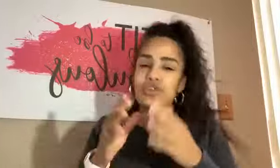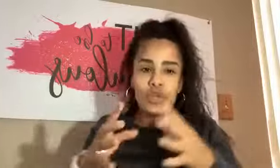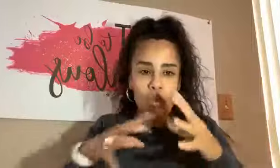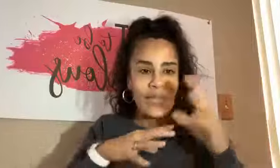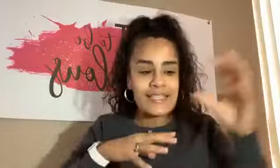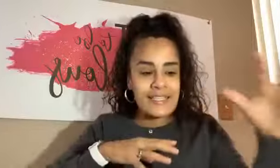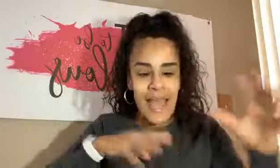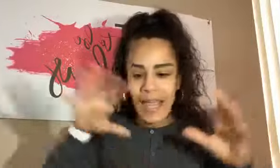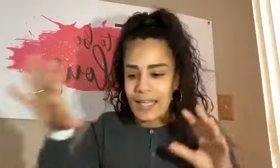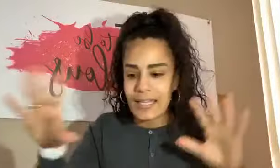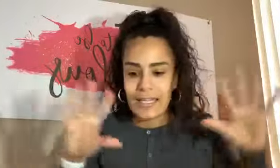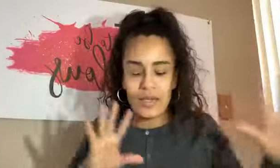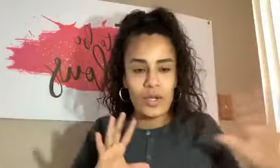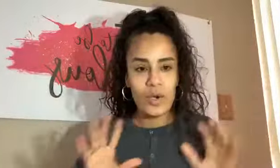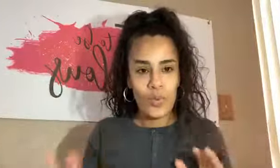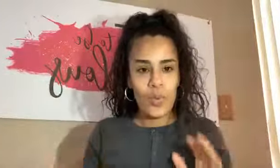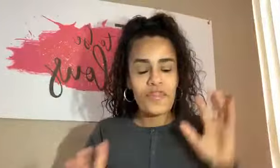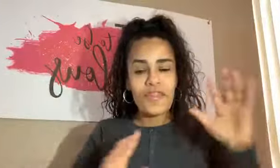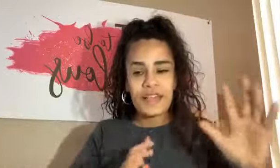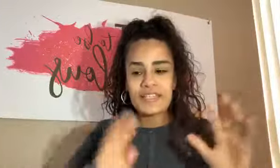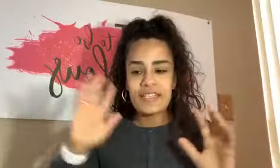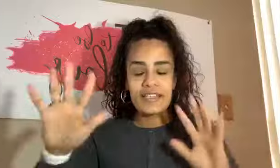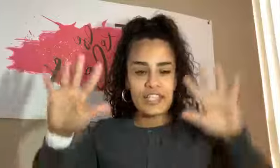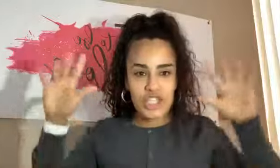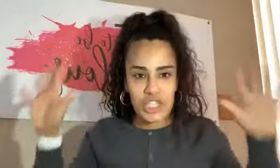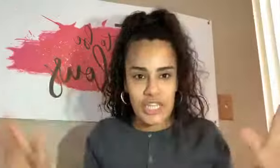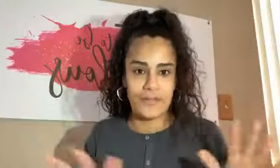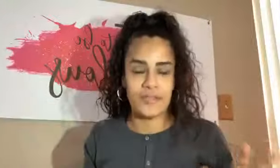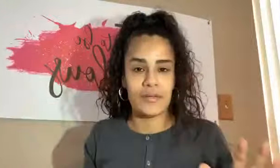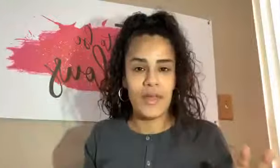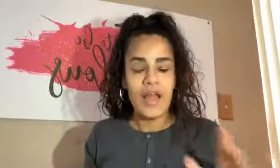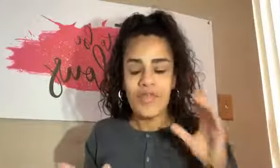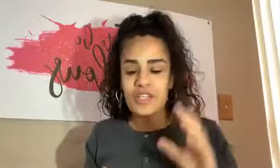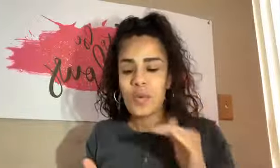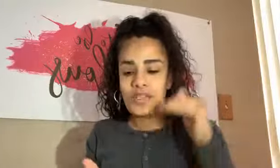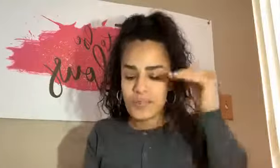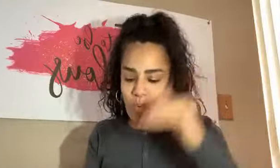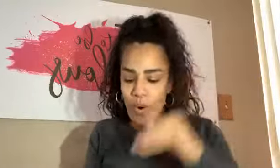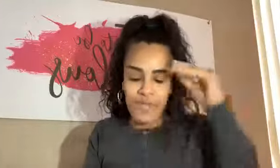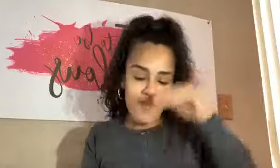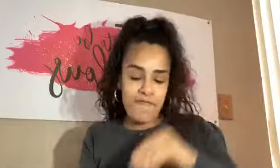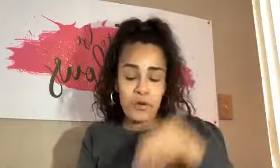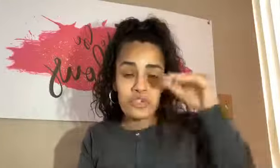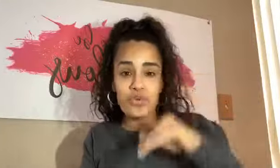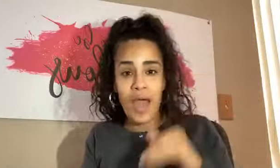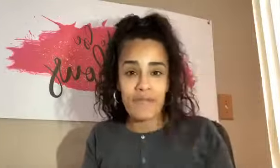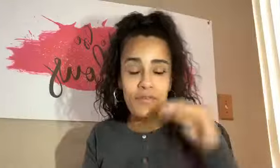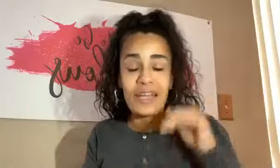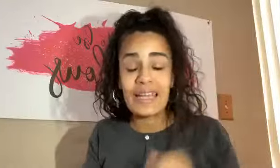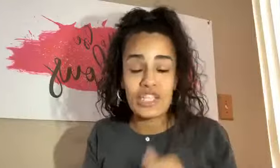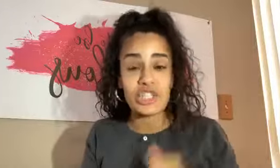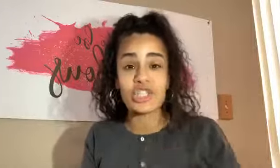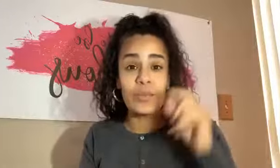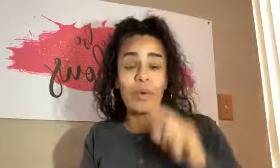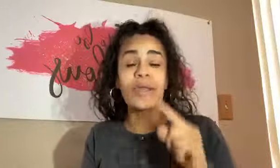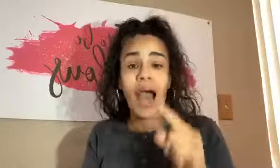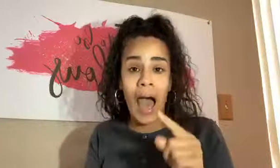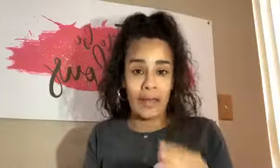you know, exactly when things need to shift. That's why it's important that first you have a relationship with God.